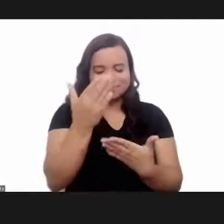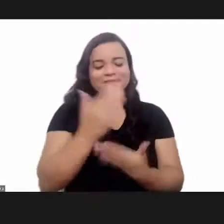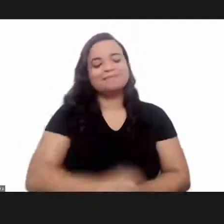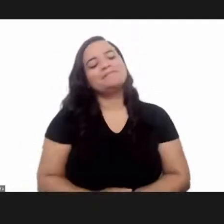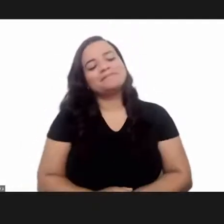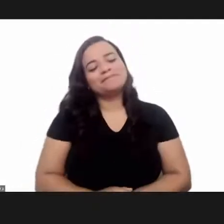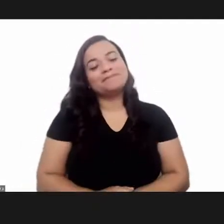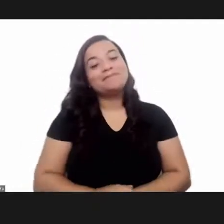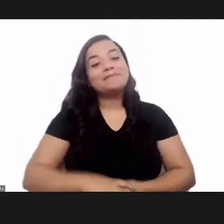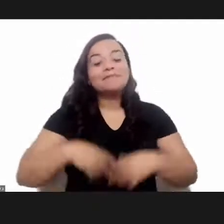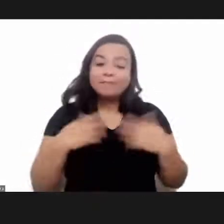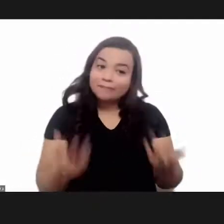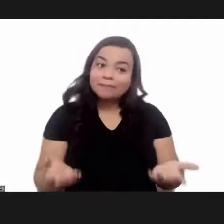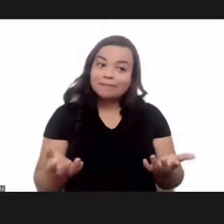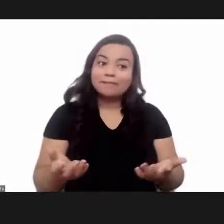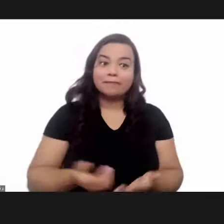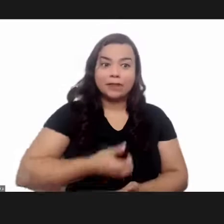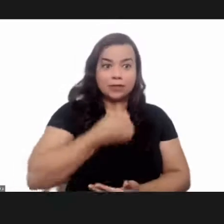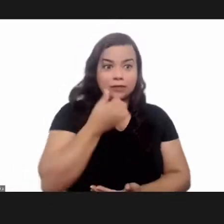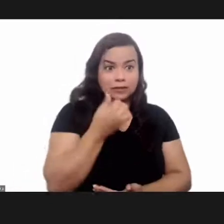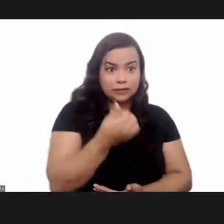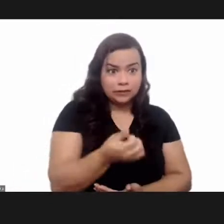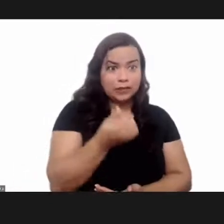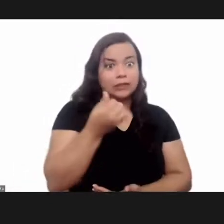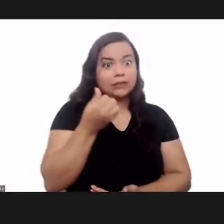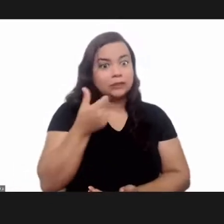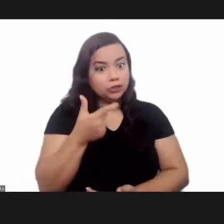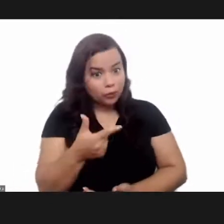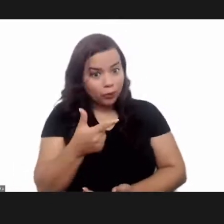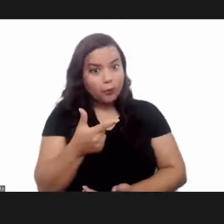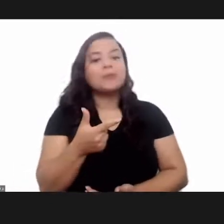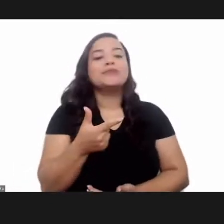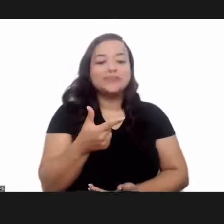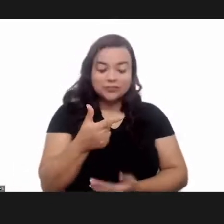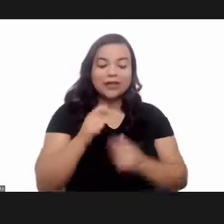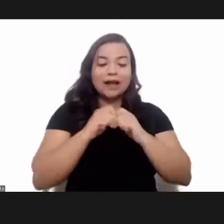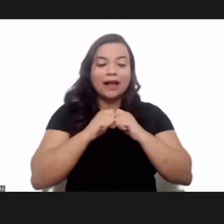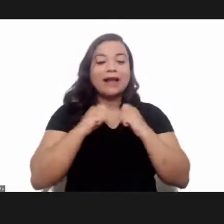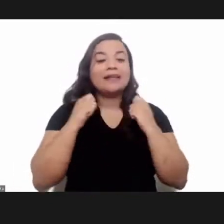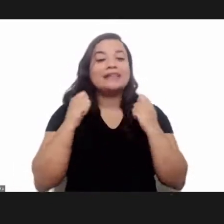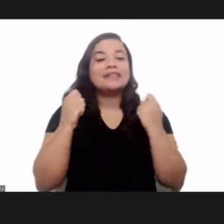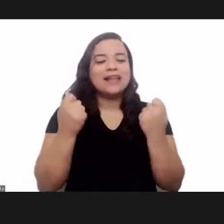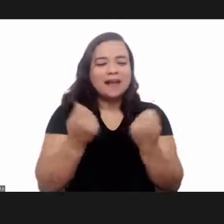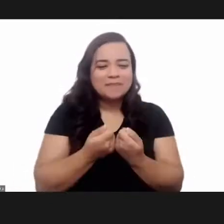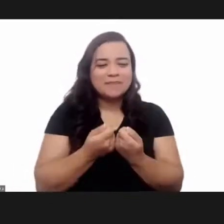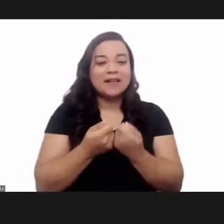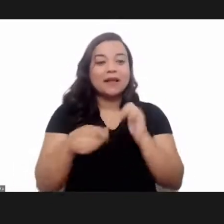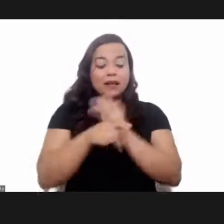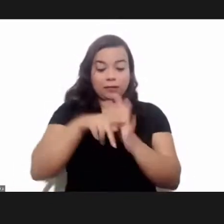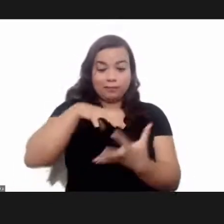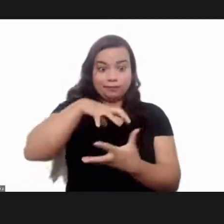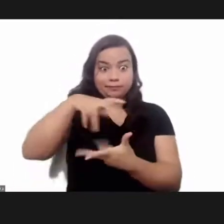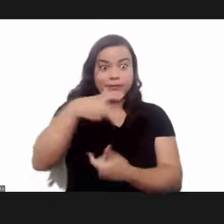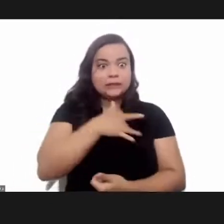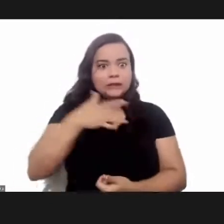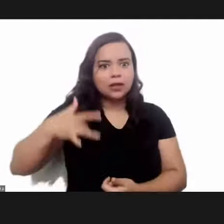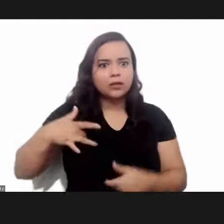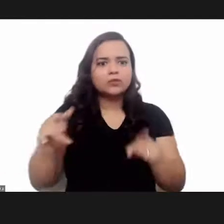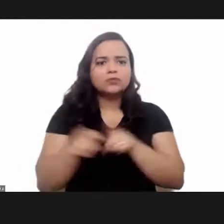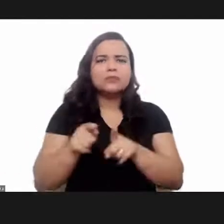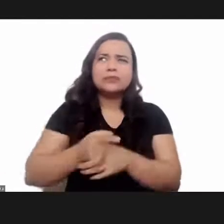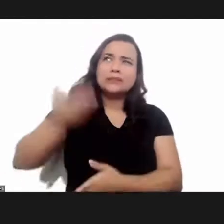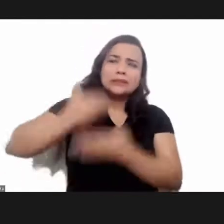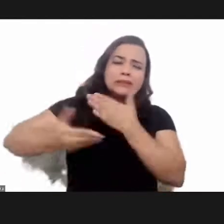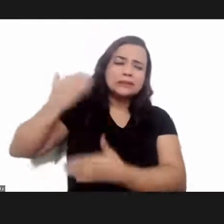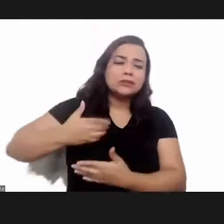you for your kind understanding. Established by the 72nd World Health Assembly and celebrated for the first time on